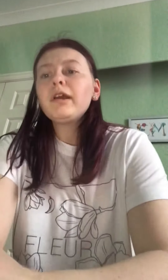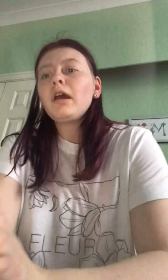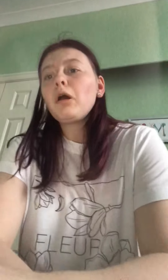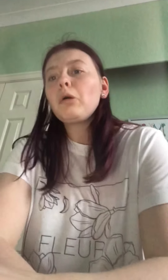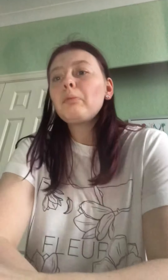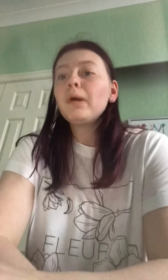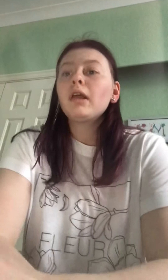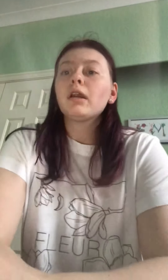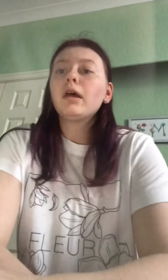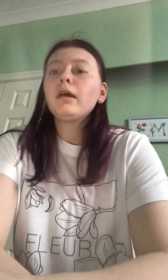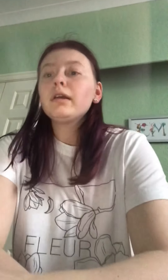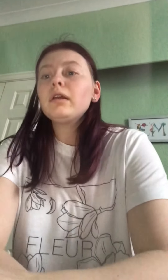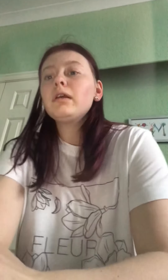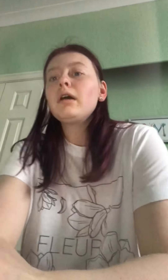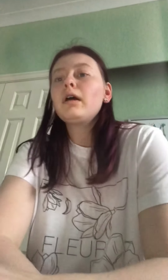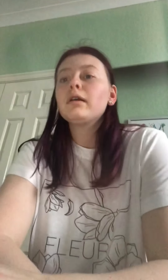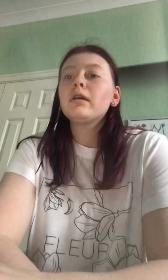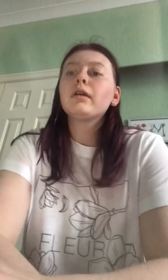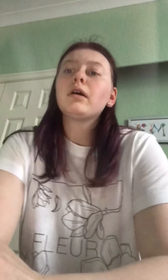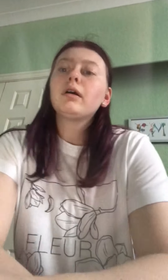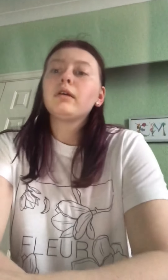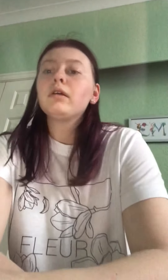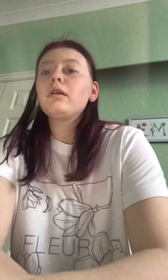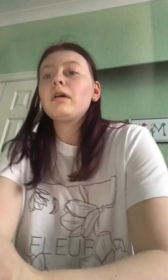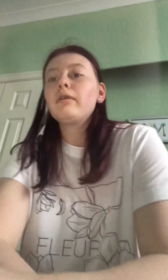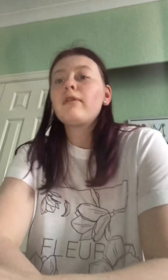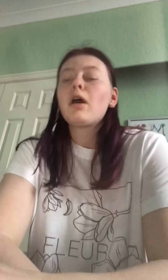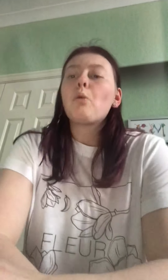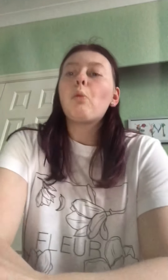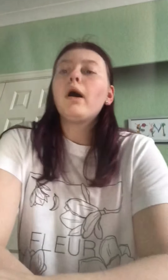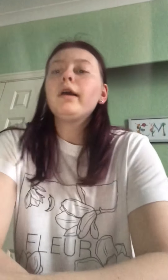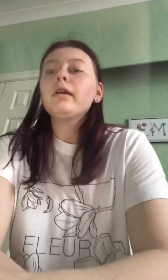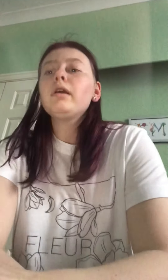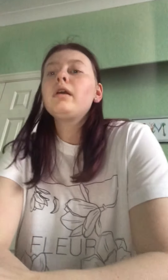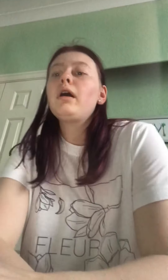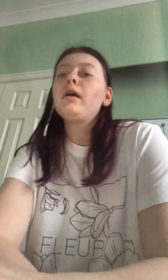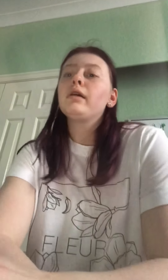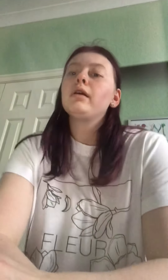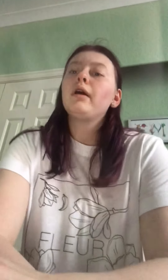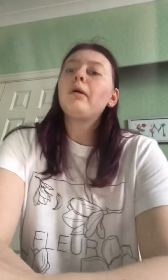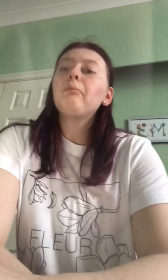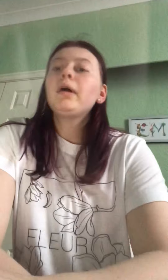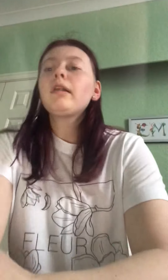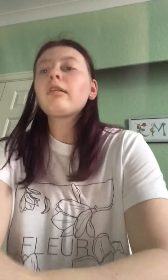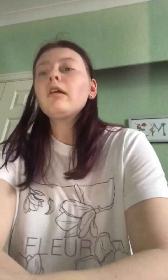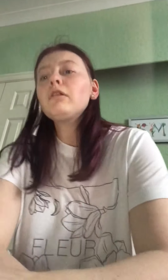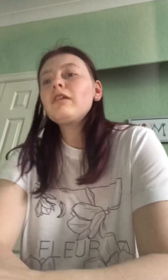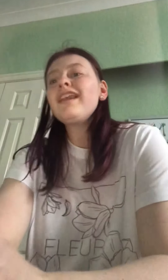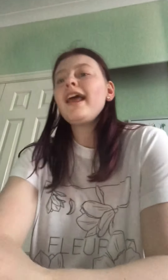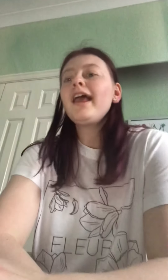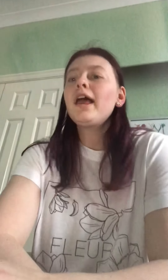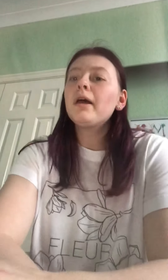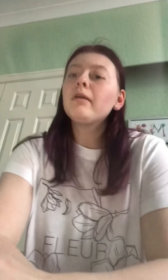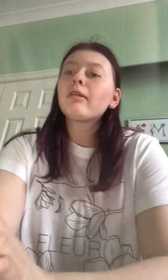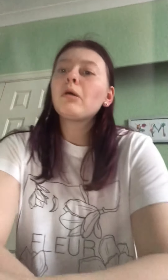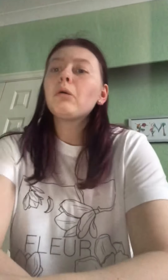of my life, why I am such an asshole,